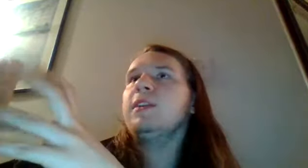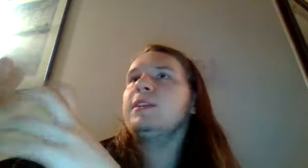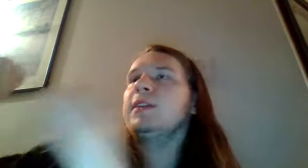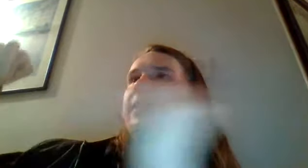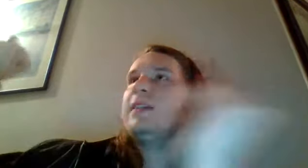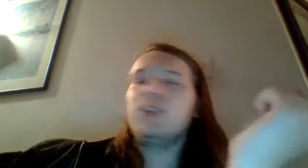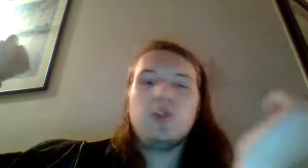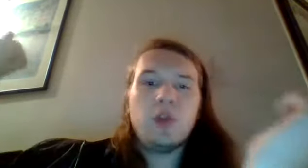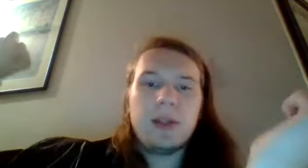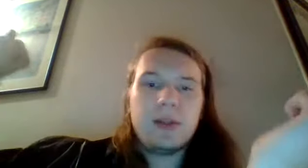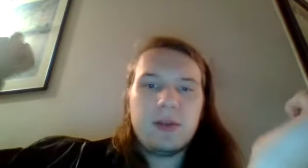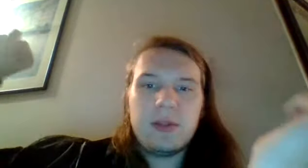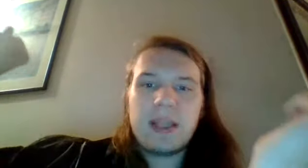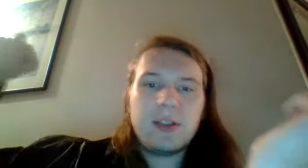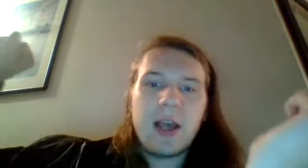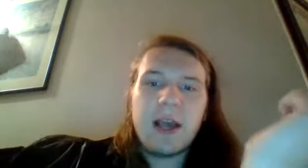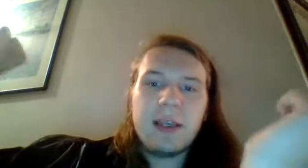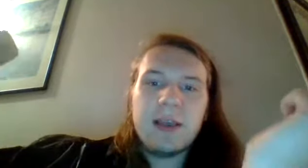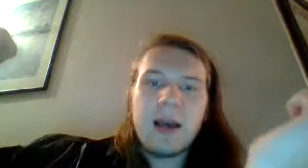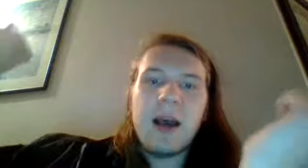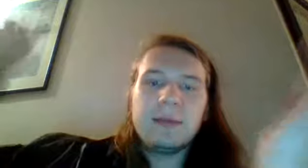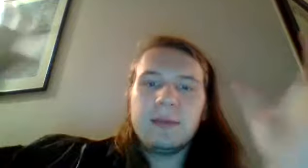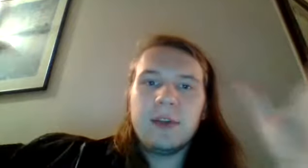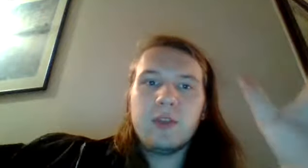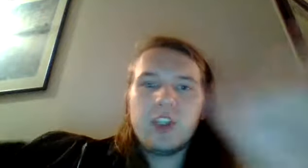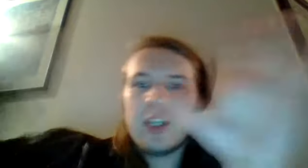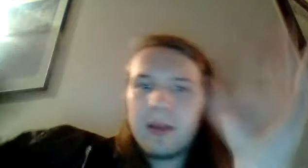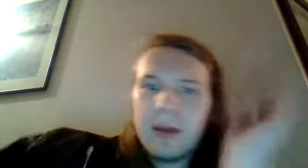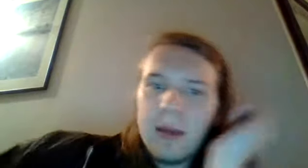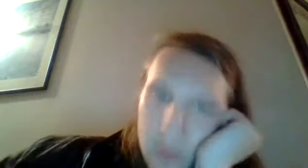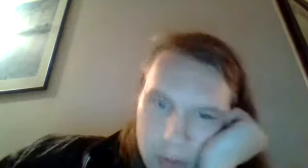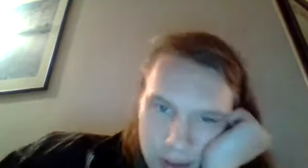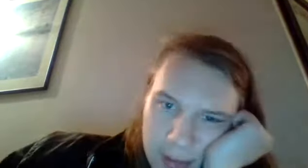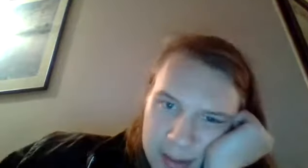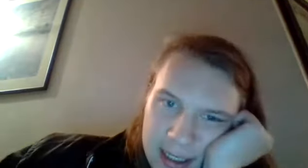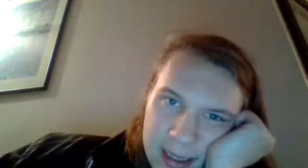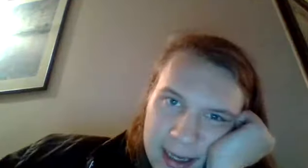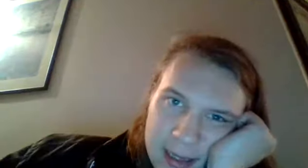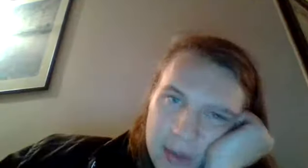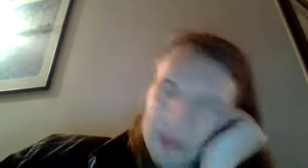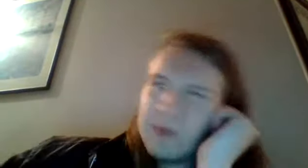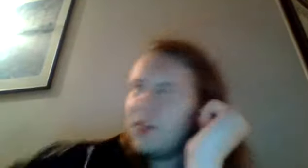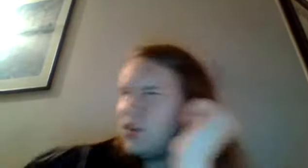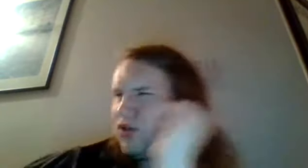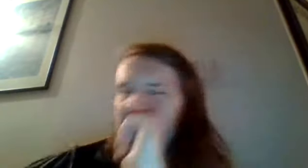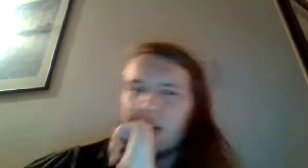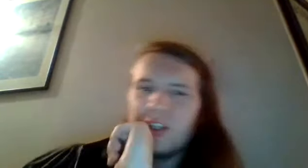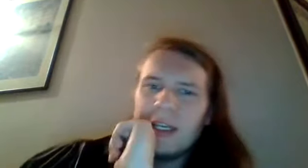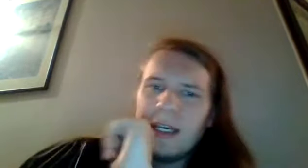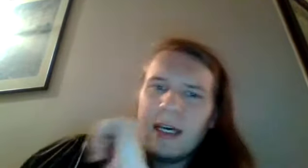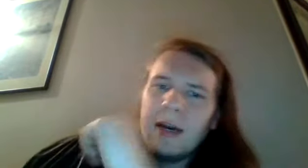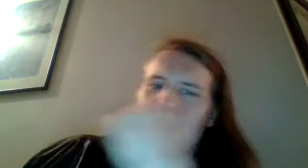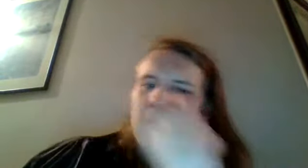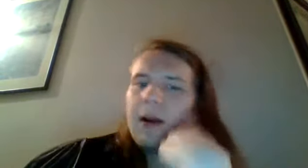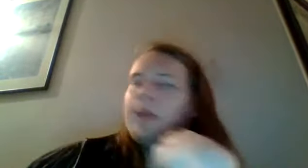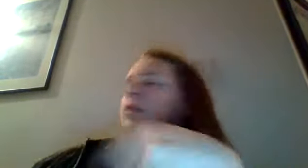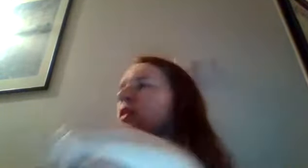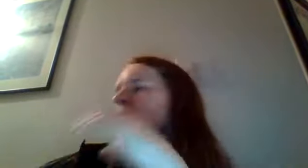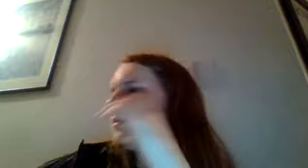his uh tetsu yagi uh you know sheath which i thought was kind of neat but also very strange um and it comes to